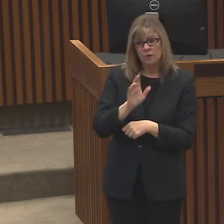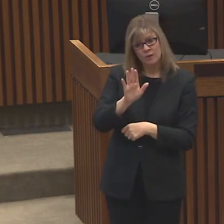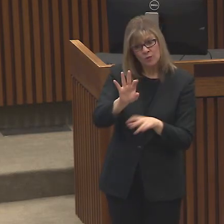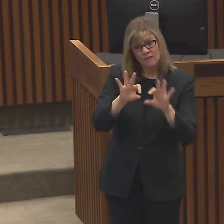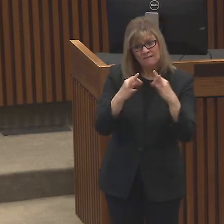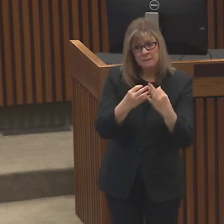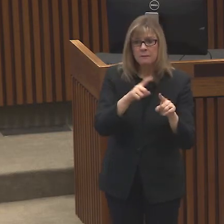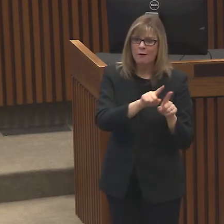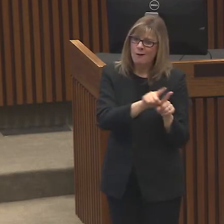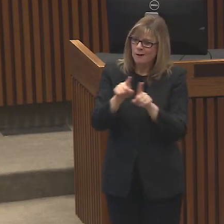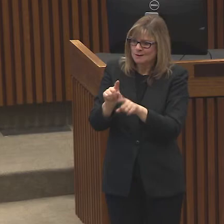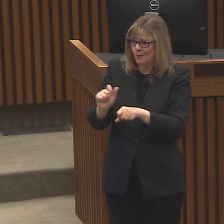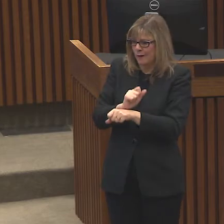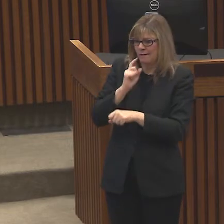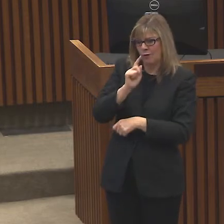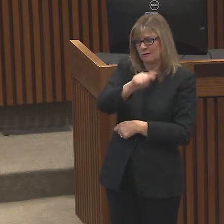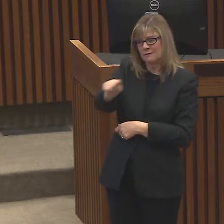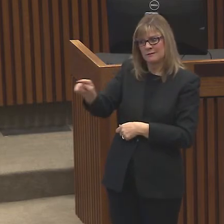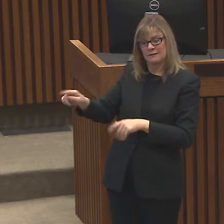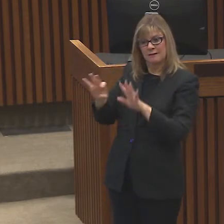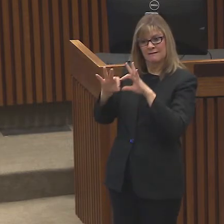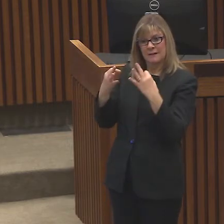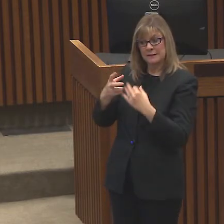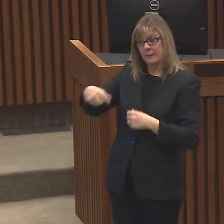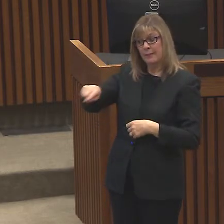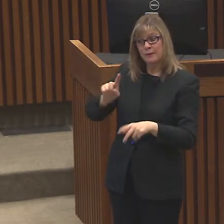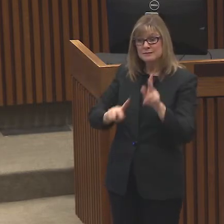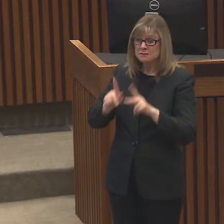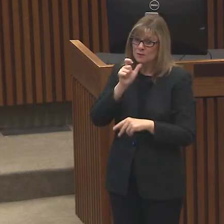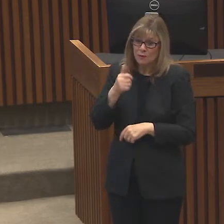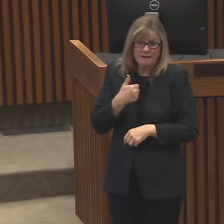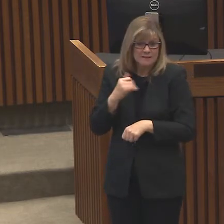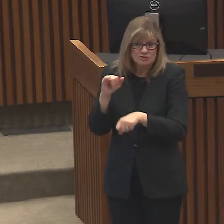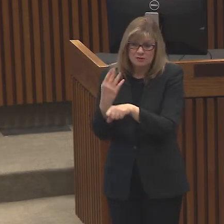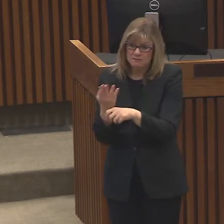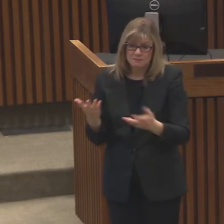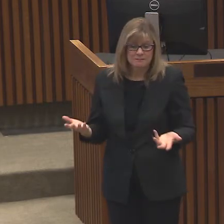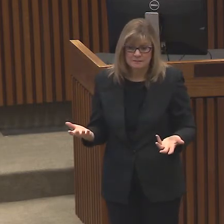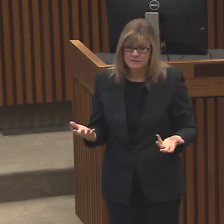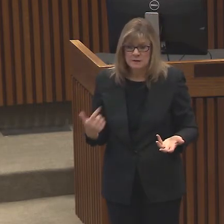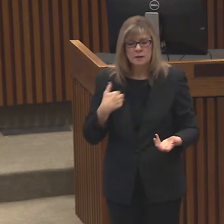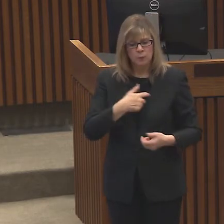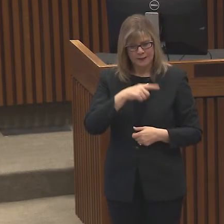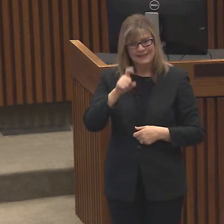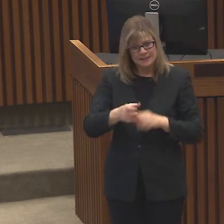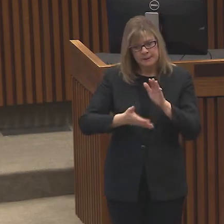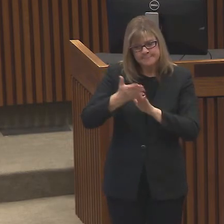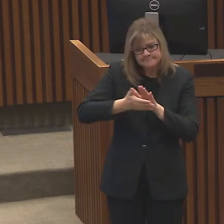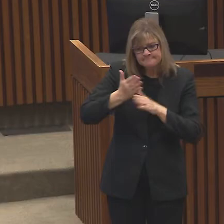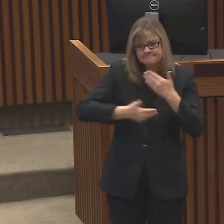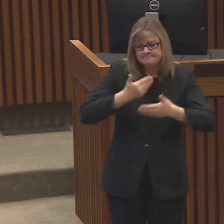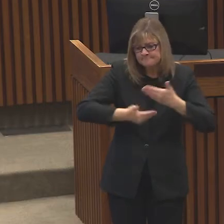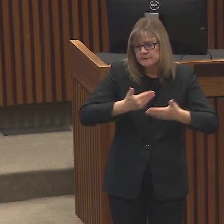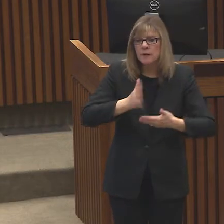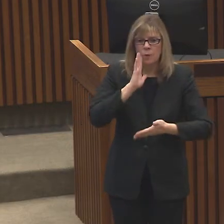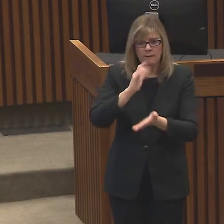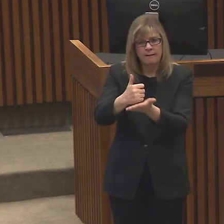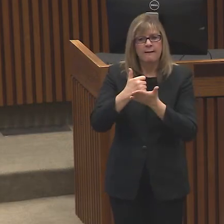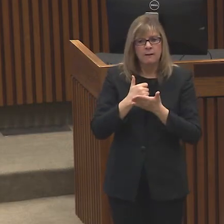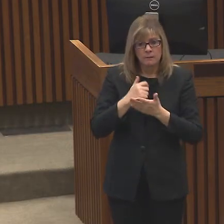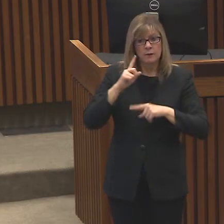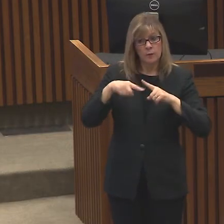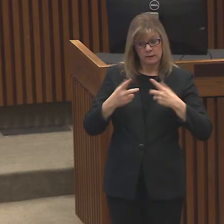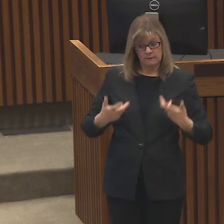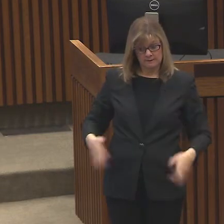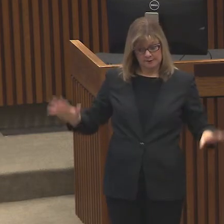remember you're working for the families where people do not have jobs. We need you to be productive because it will help us when we come out of